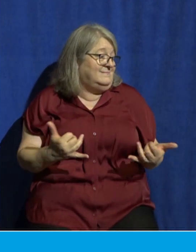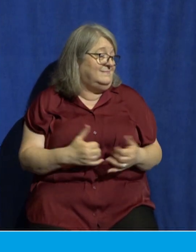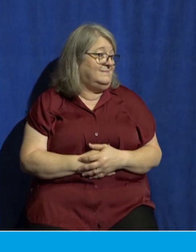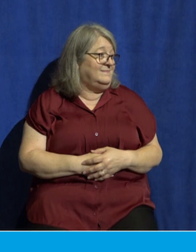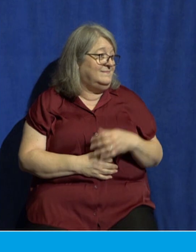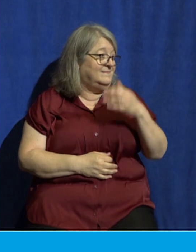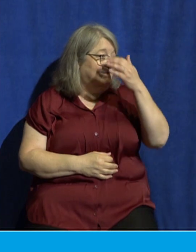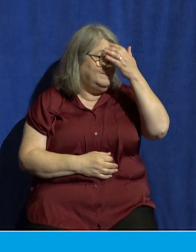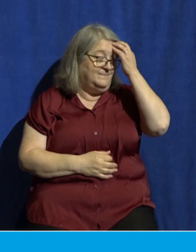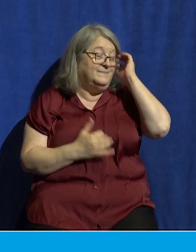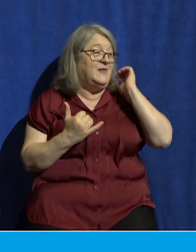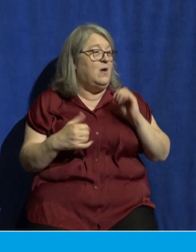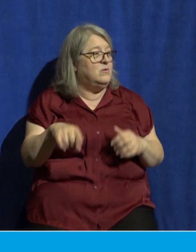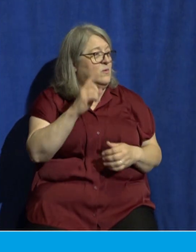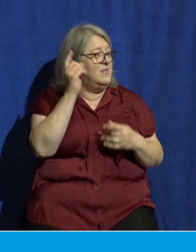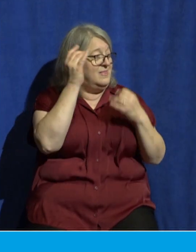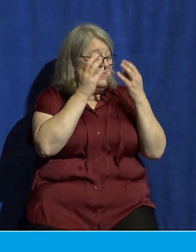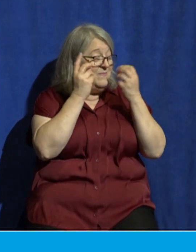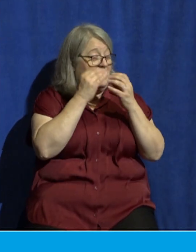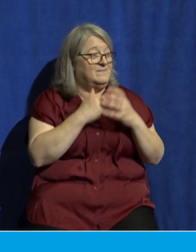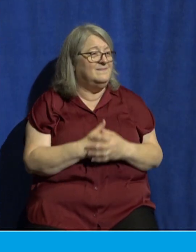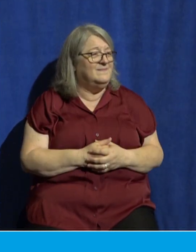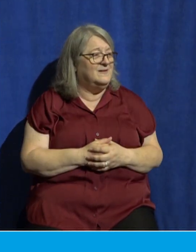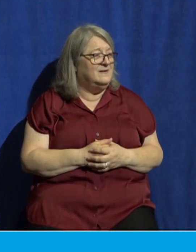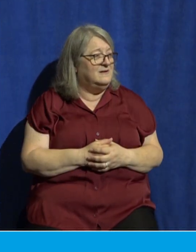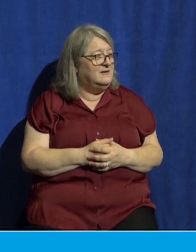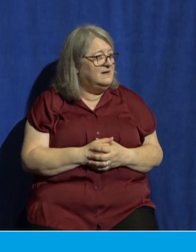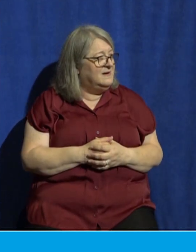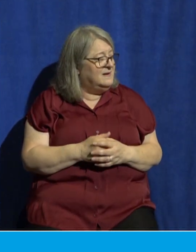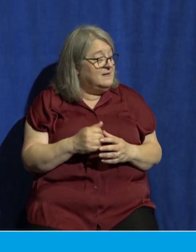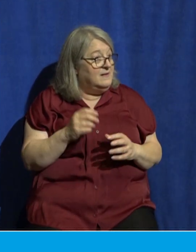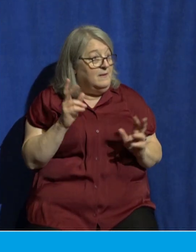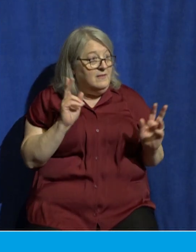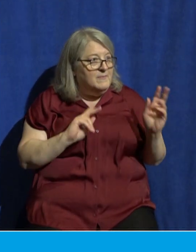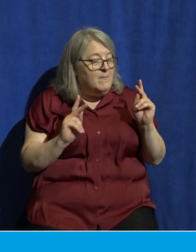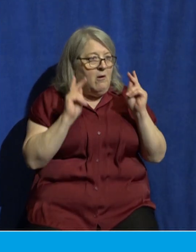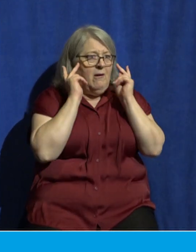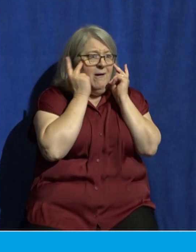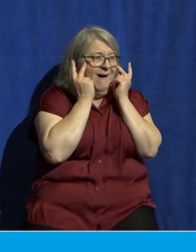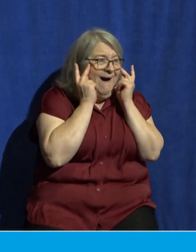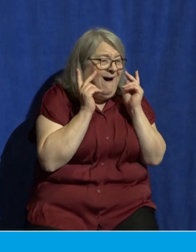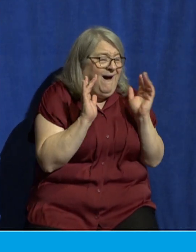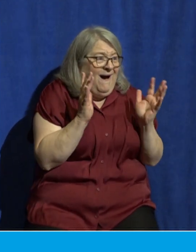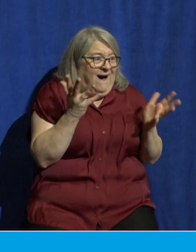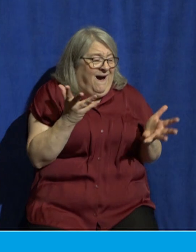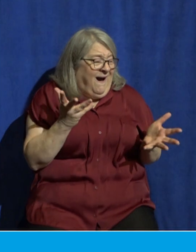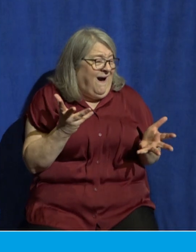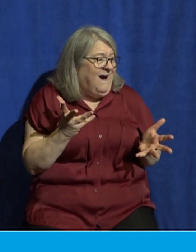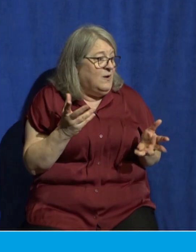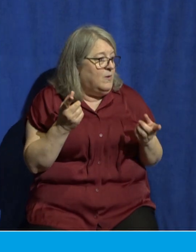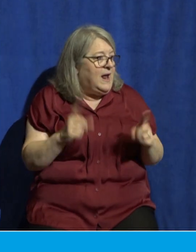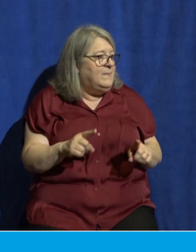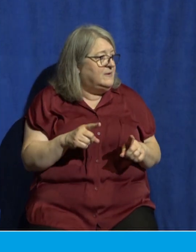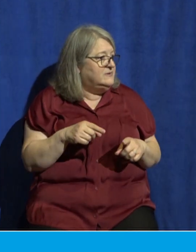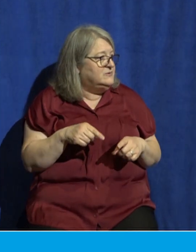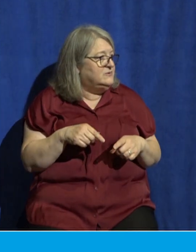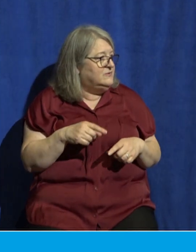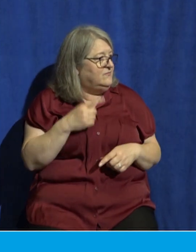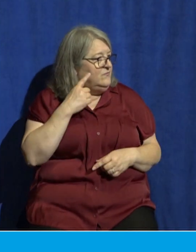want you to imagine the kind of panic and pandemonium that would have filled Jerusalem during that time.